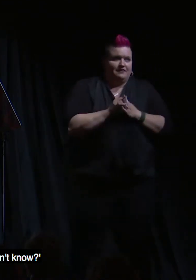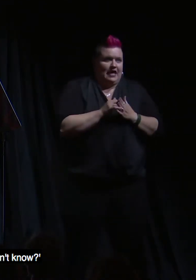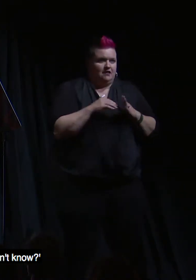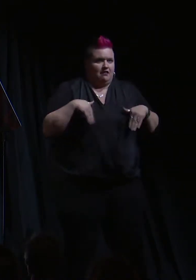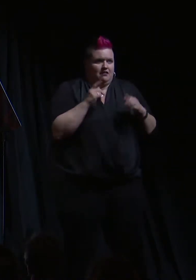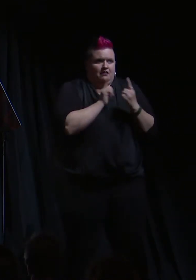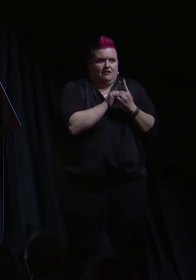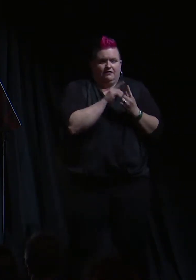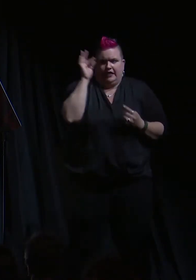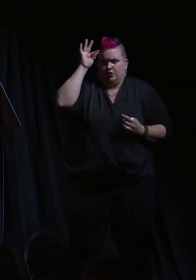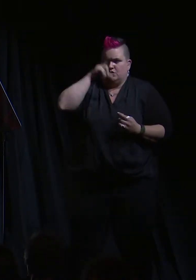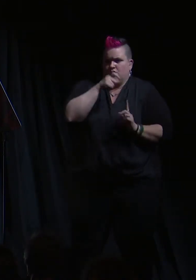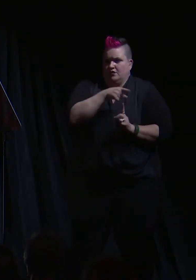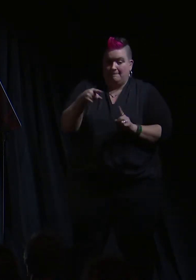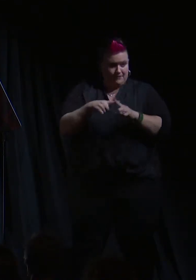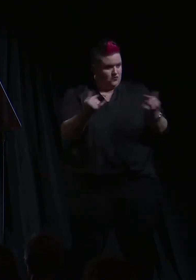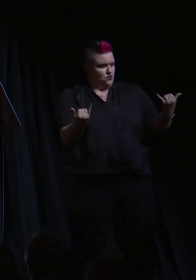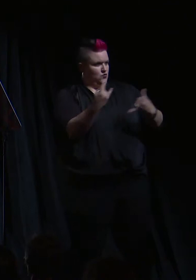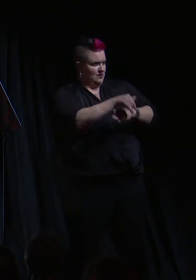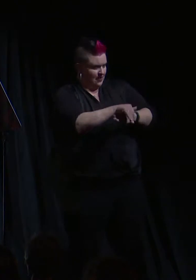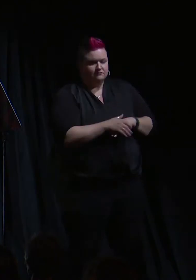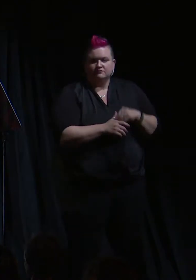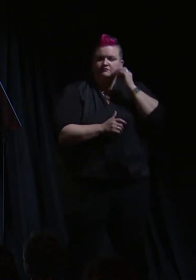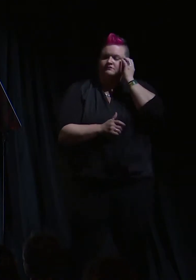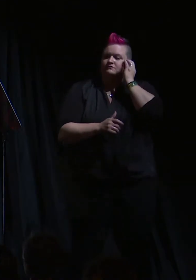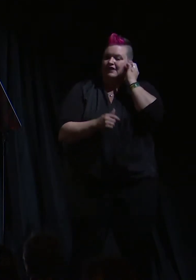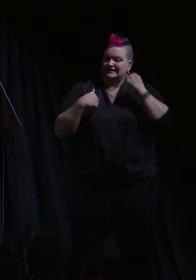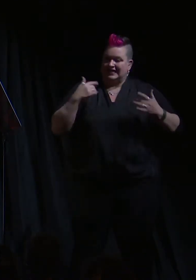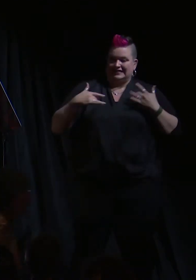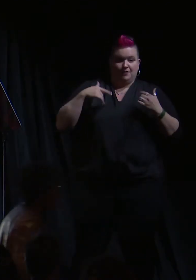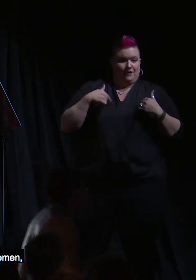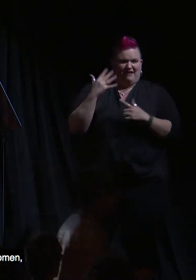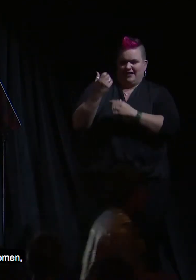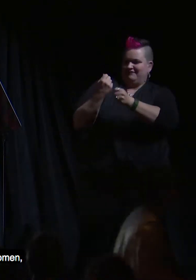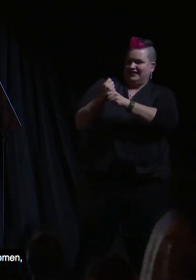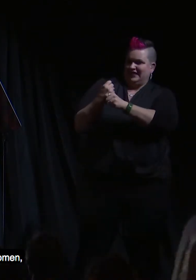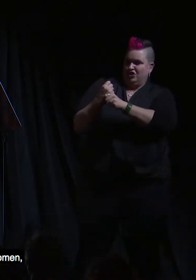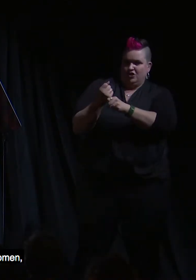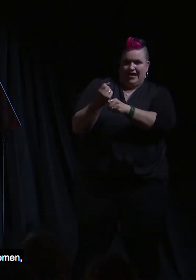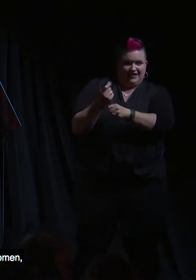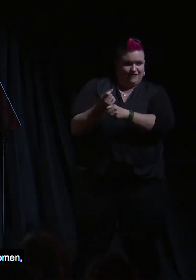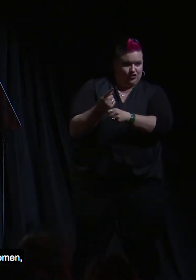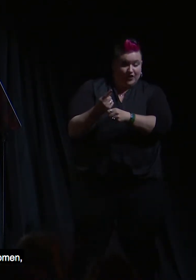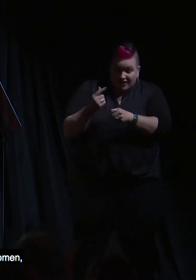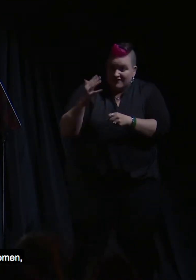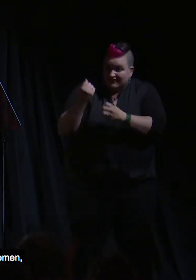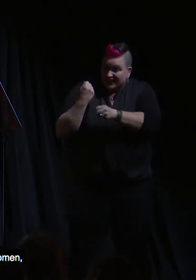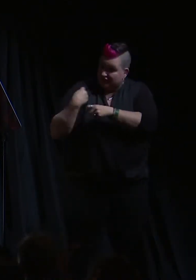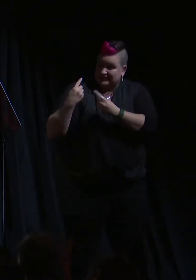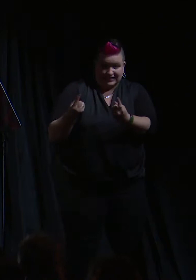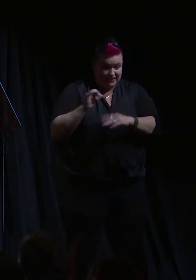know? And yet, tonight, as I celebrate my five-year anniversary with the Ms. Foundation for Women,